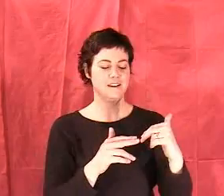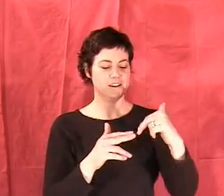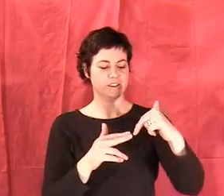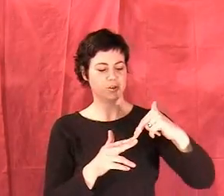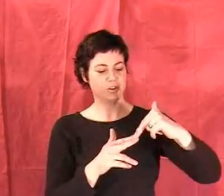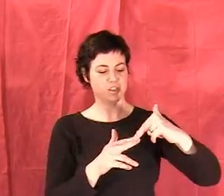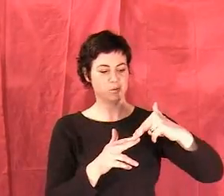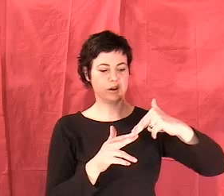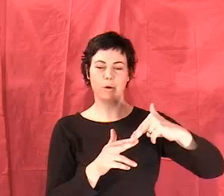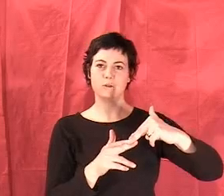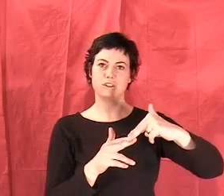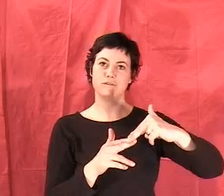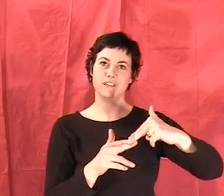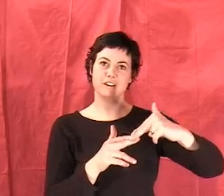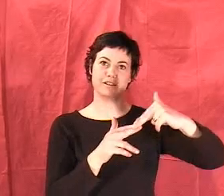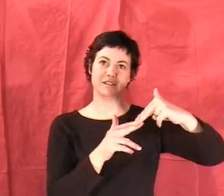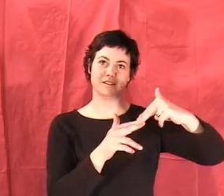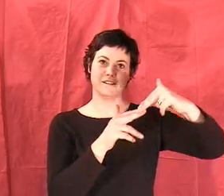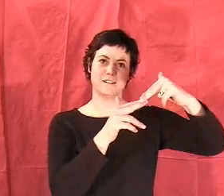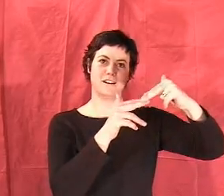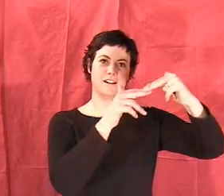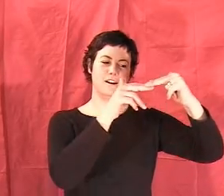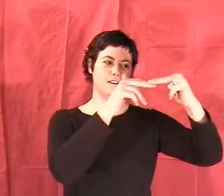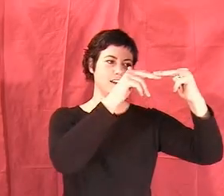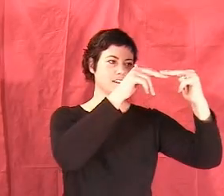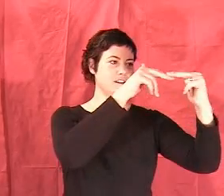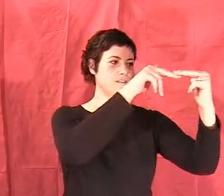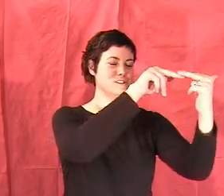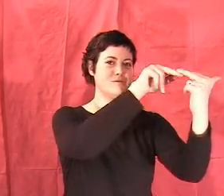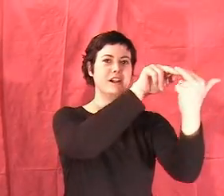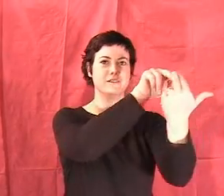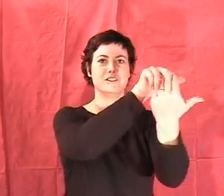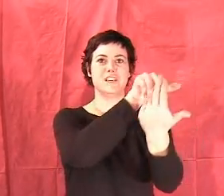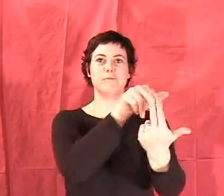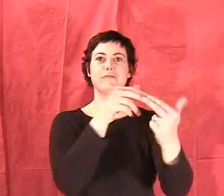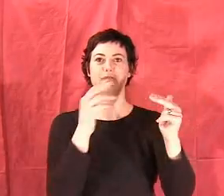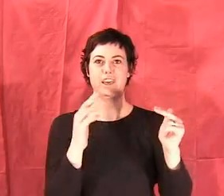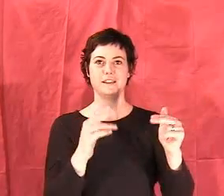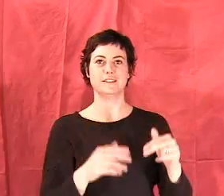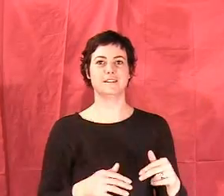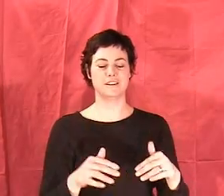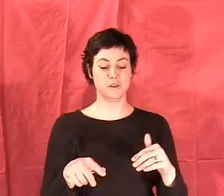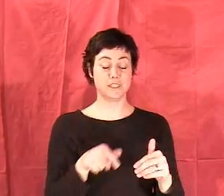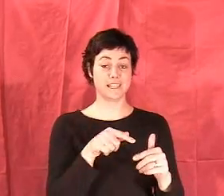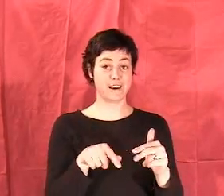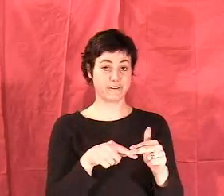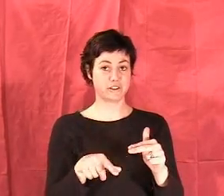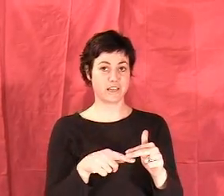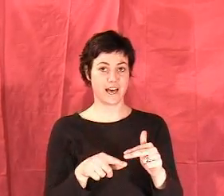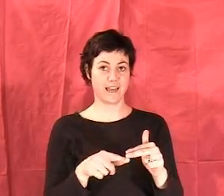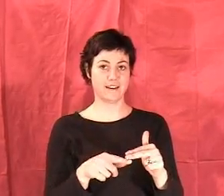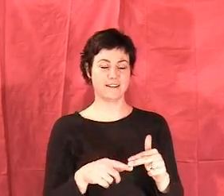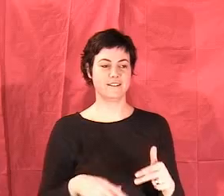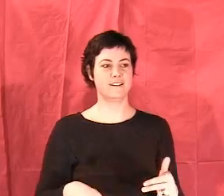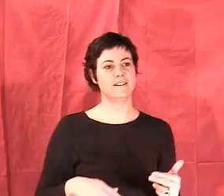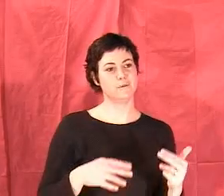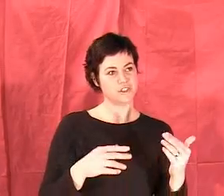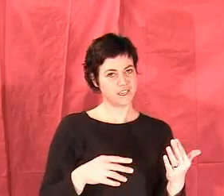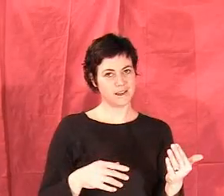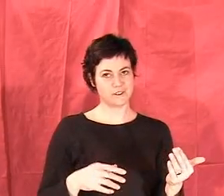So you just want to hold your fingers along and just follow the shape of the face using that first guide. And once you get up